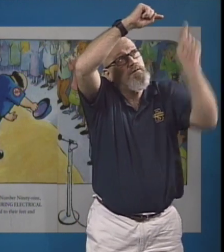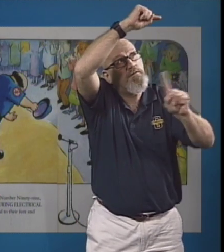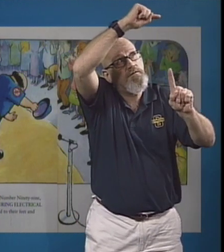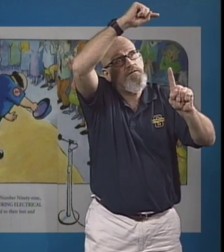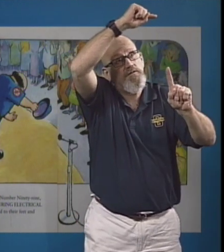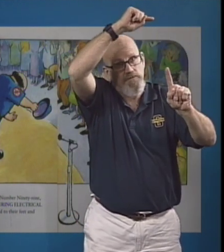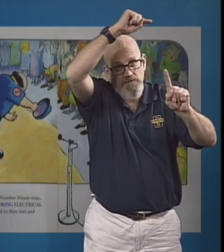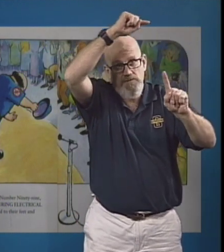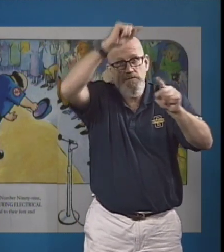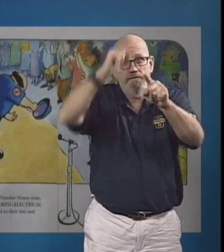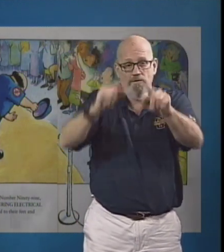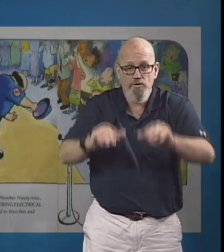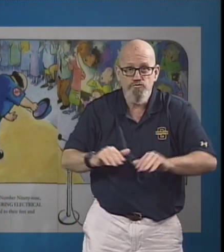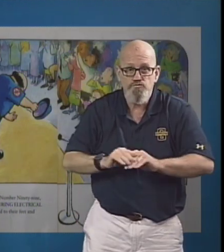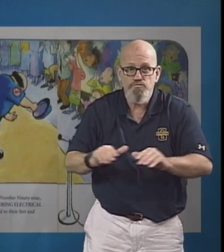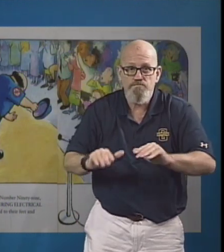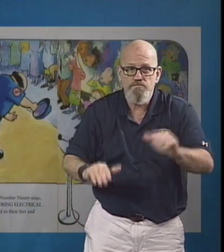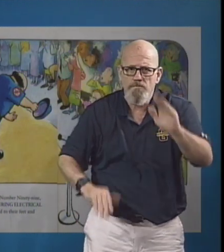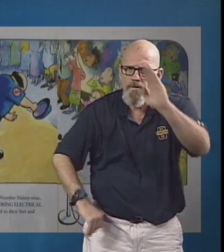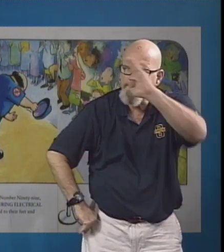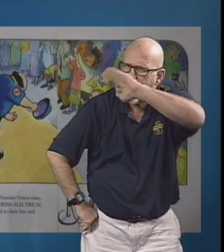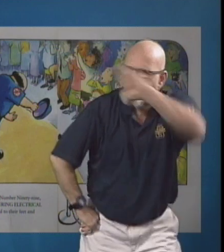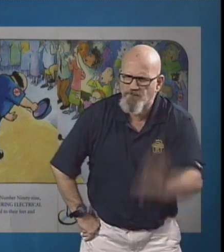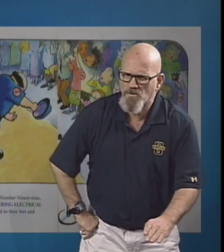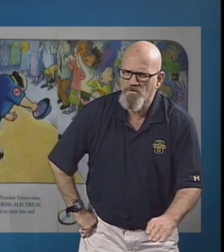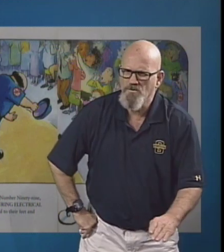Do not go swimming during electrical storms.